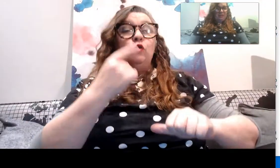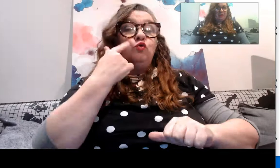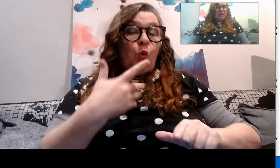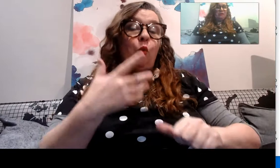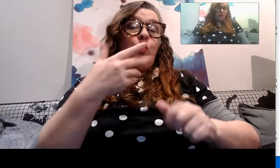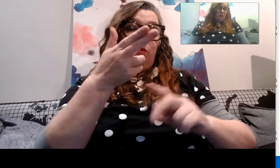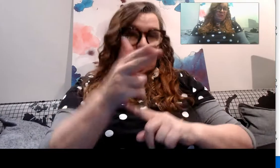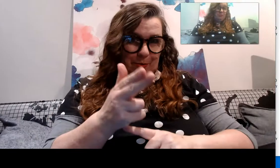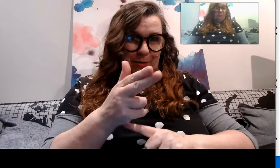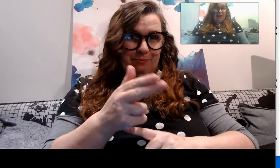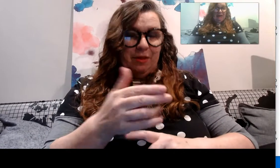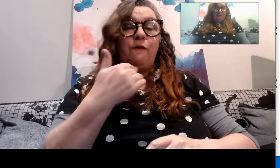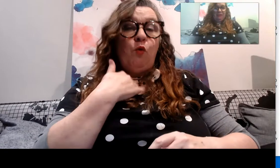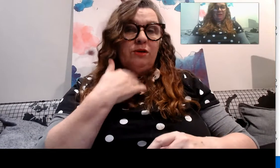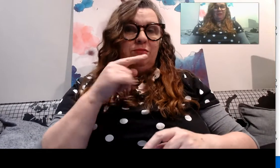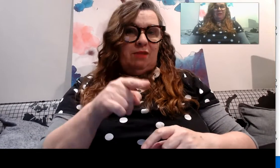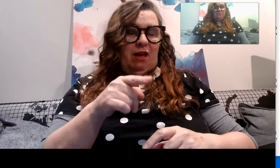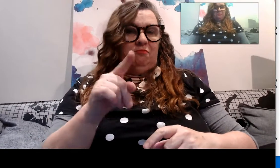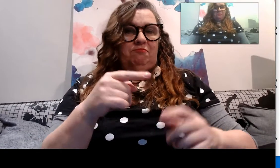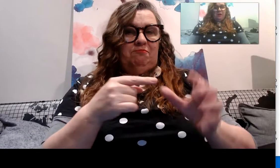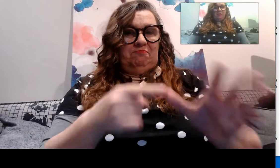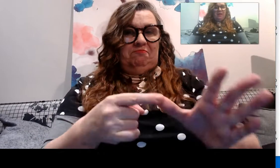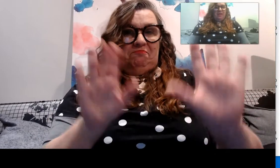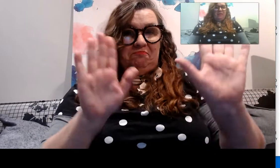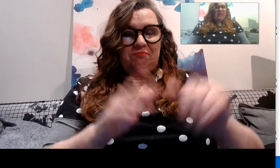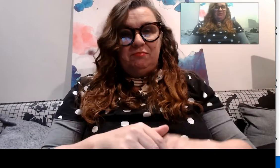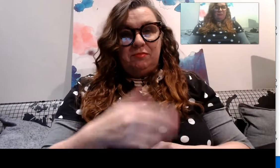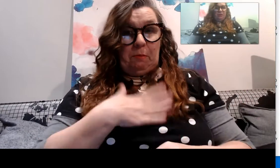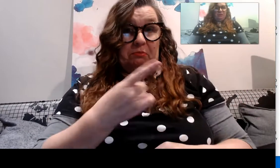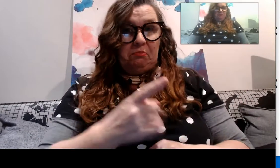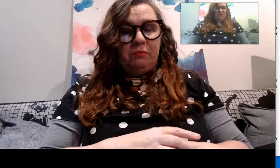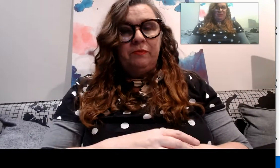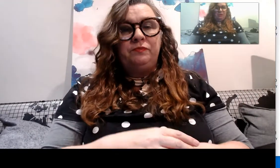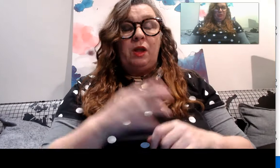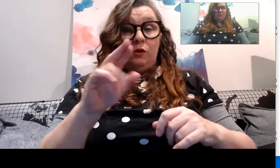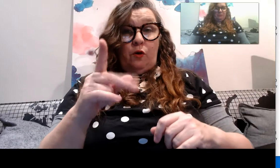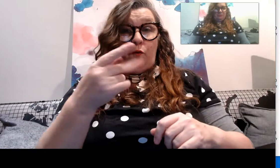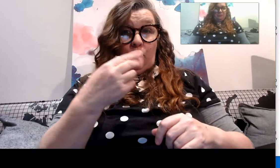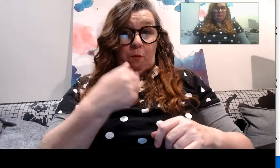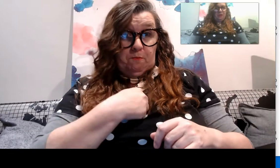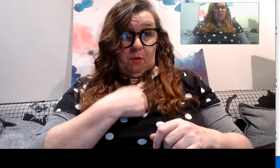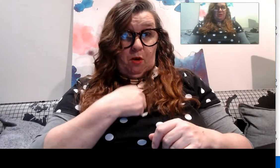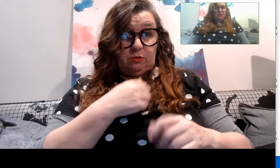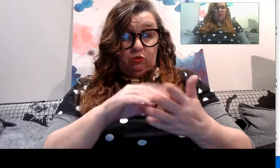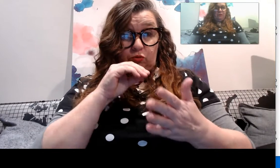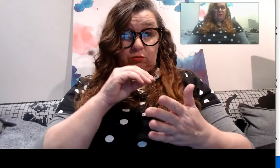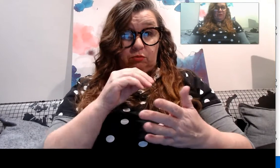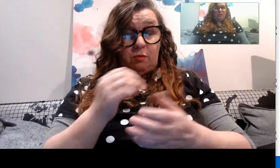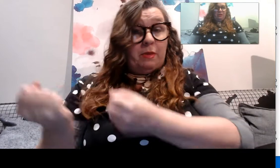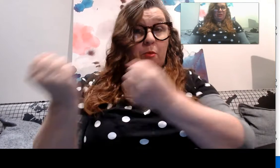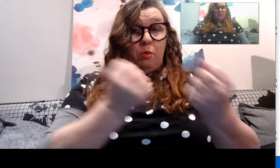they come back and show you something blank and then they'd give the answering voice it's up to you so for my students